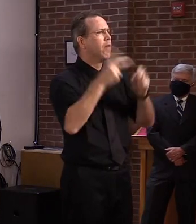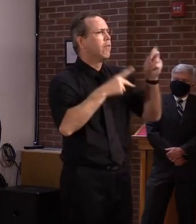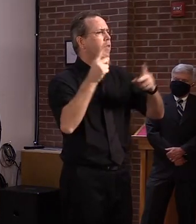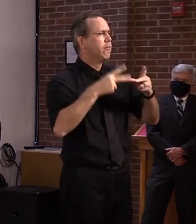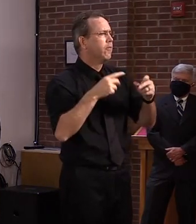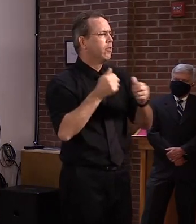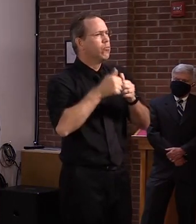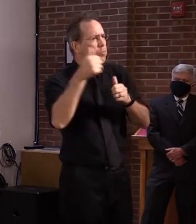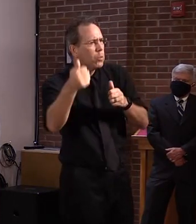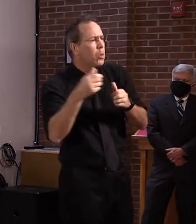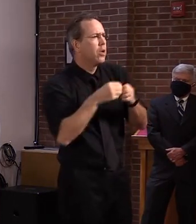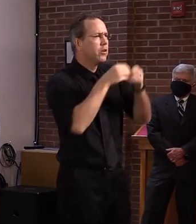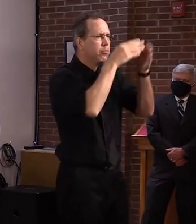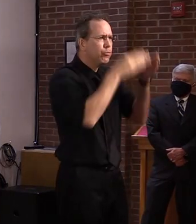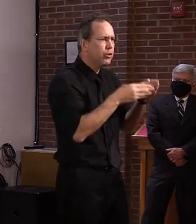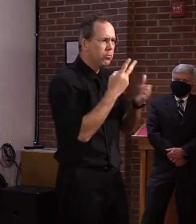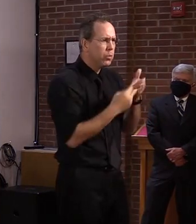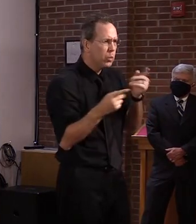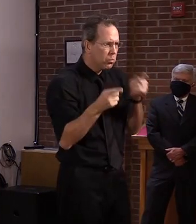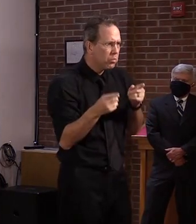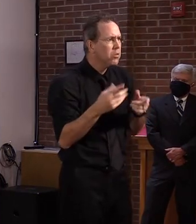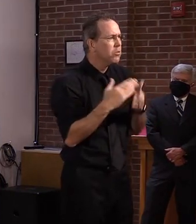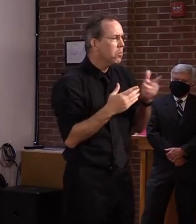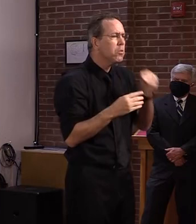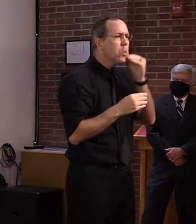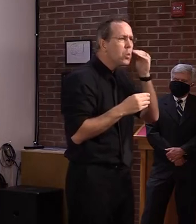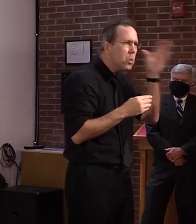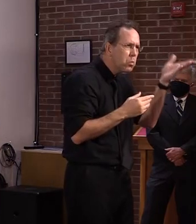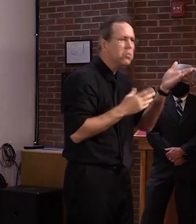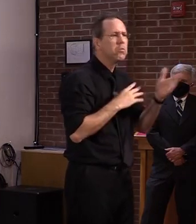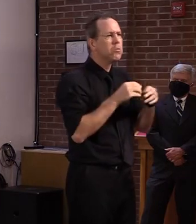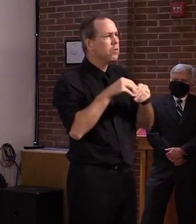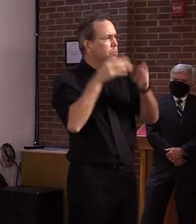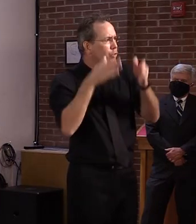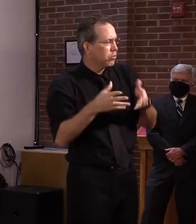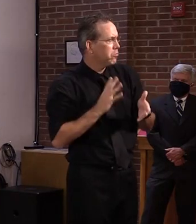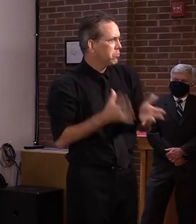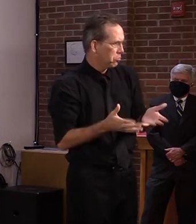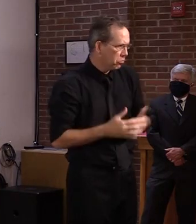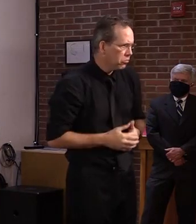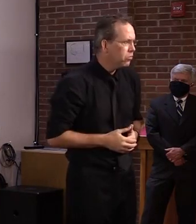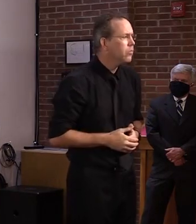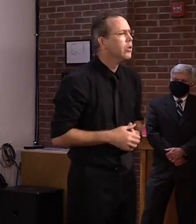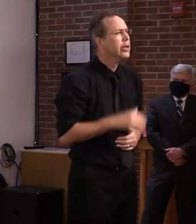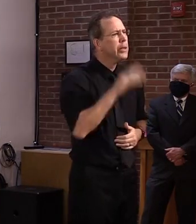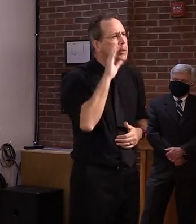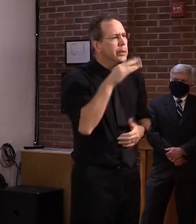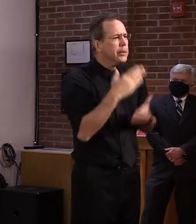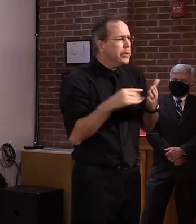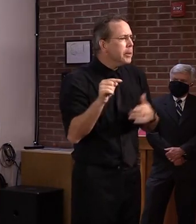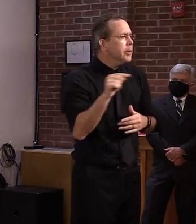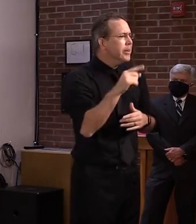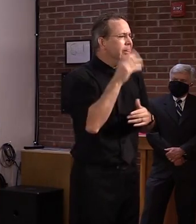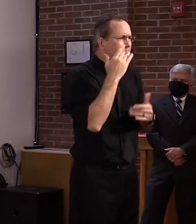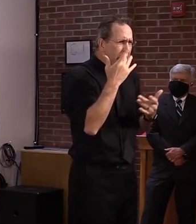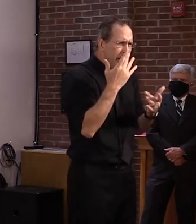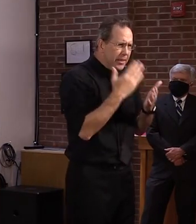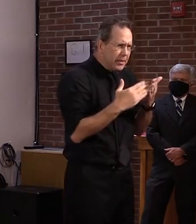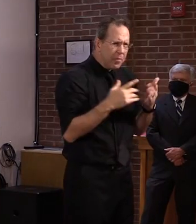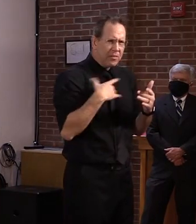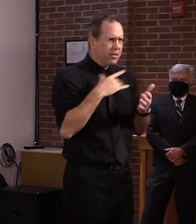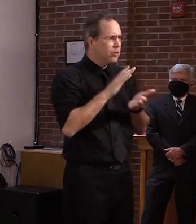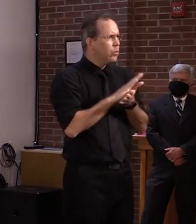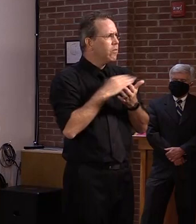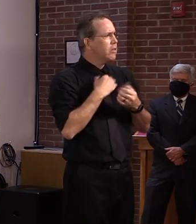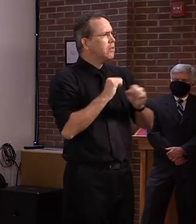learning remotely. As we talked about, we understand wanting to start with this model, making sure schools can manage